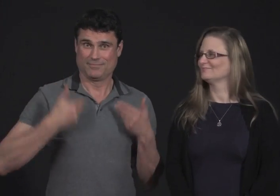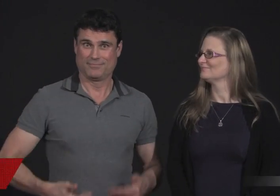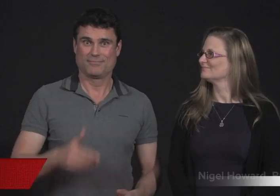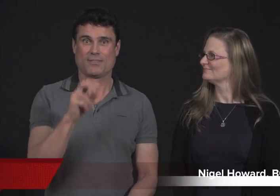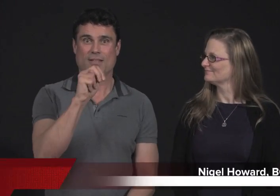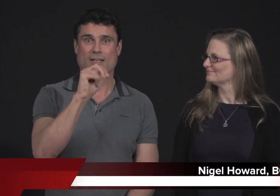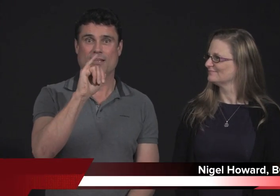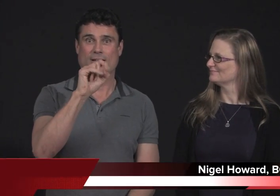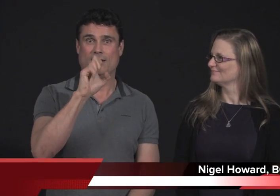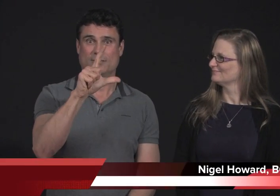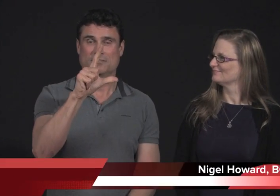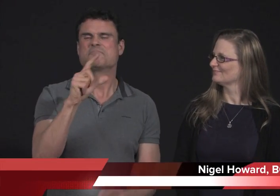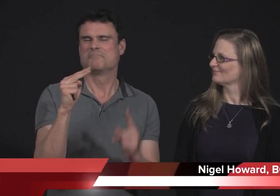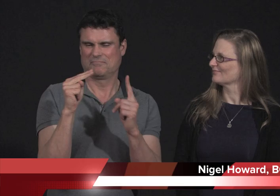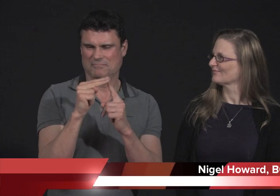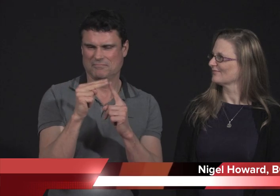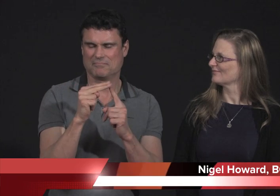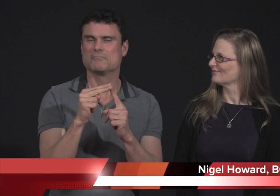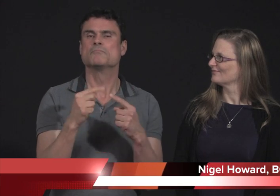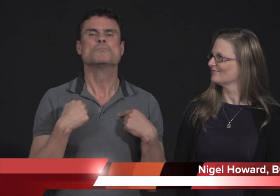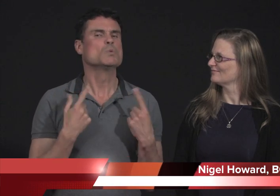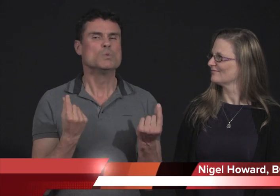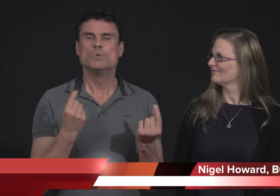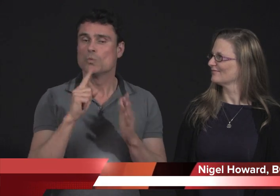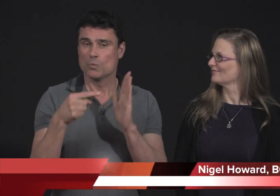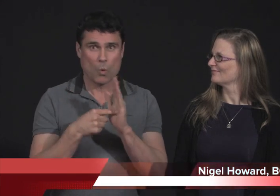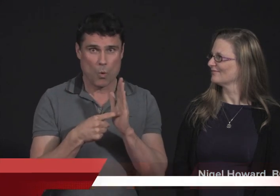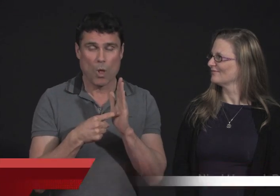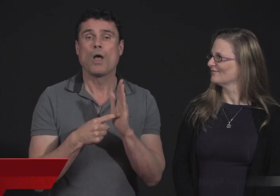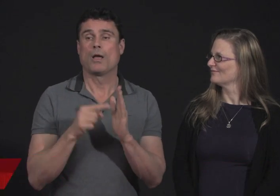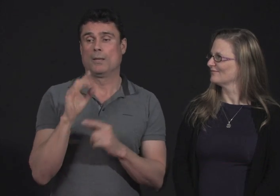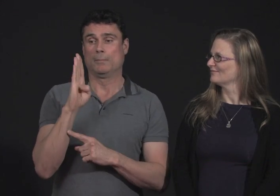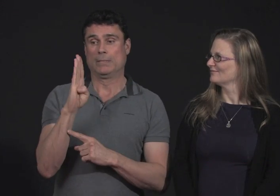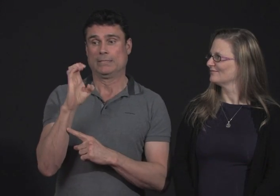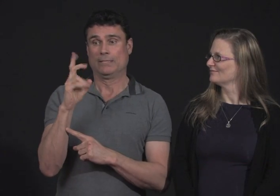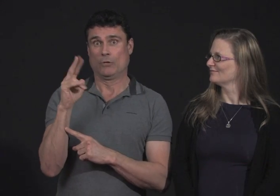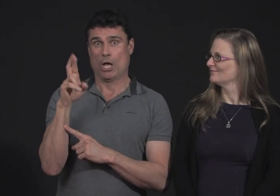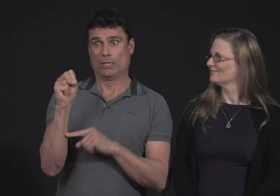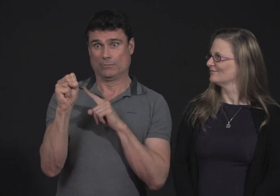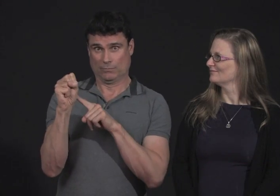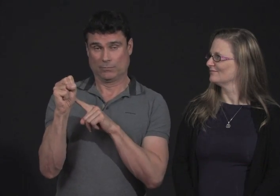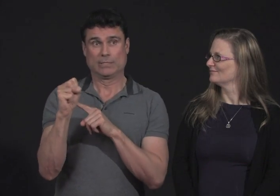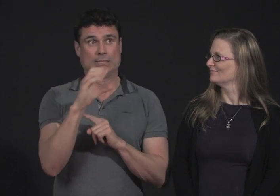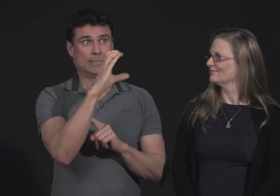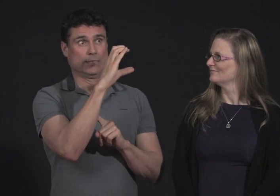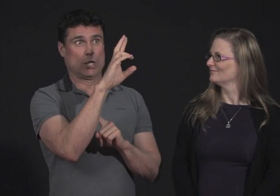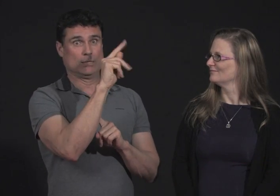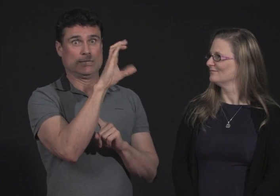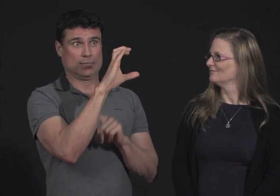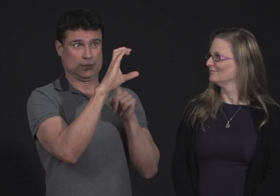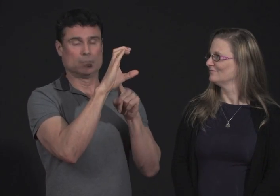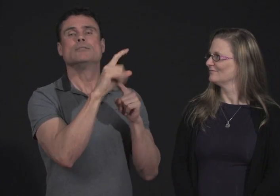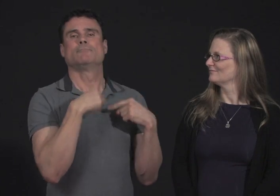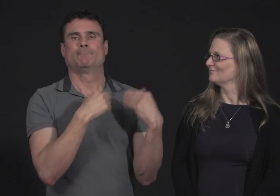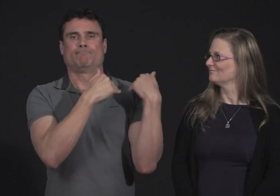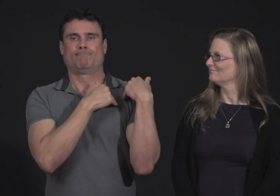Hi there. My name is Nigel. My role with BC VRS is to liaise between the CRTC